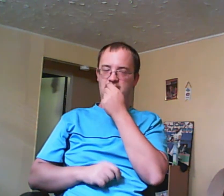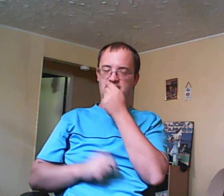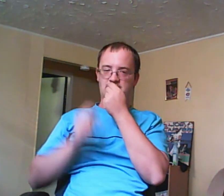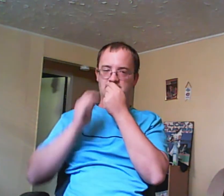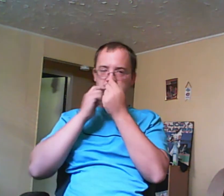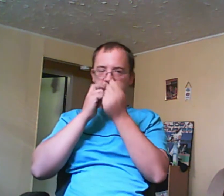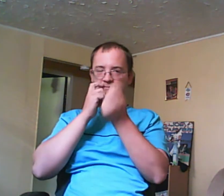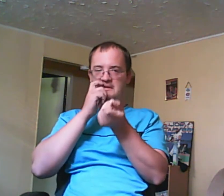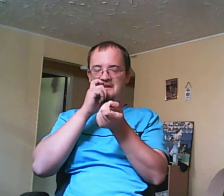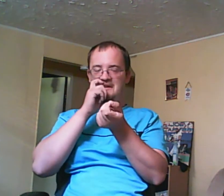you know,